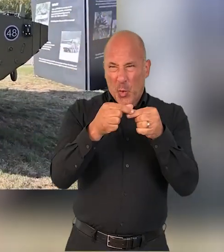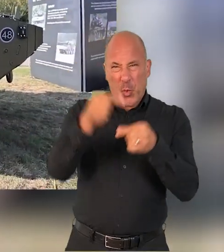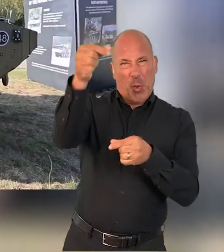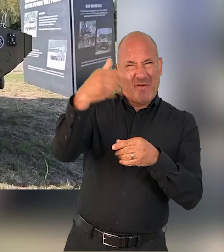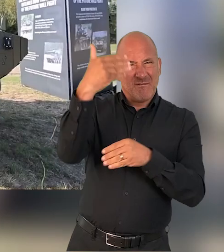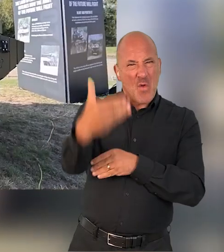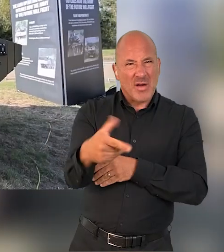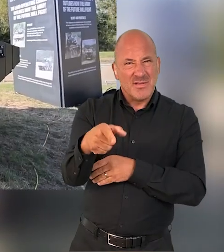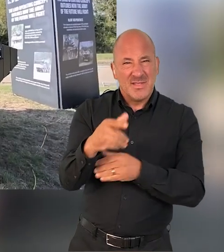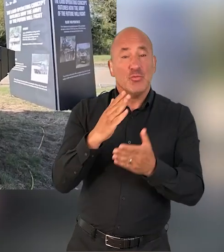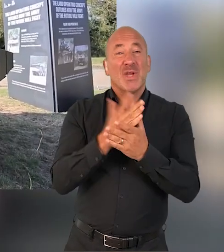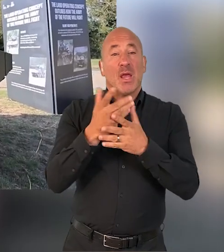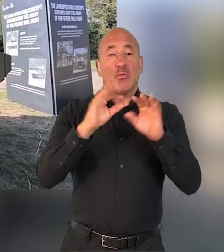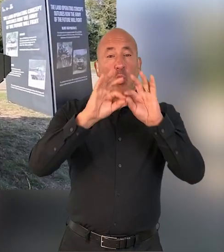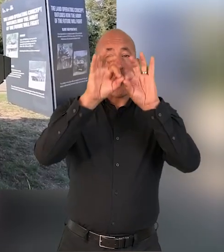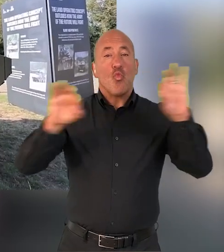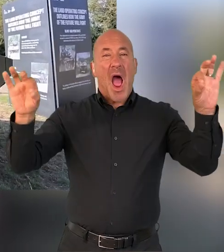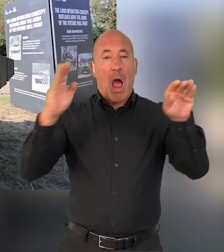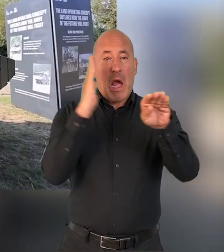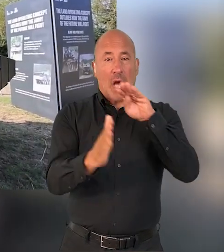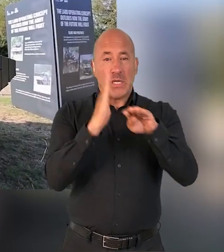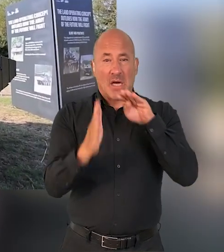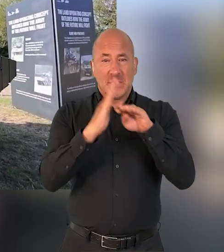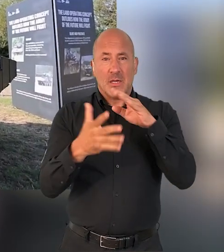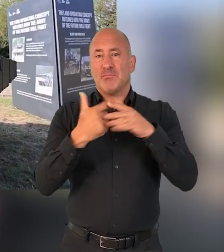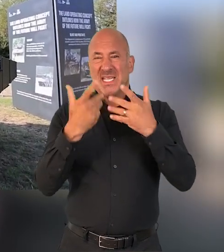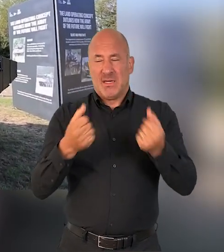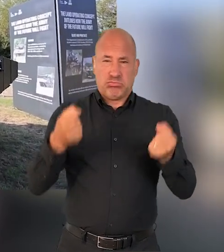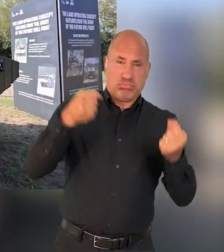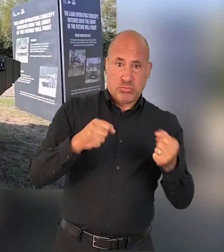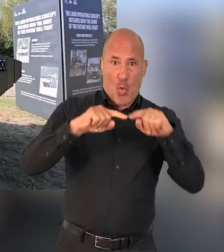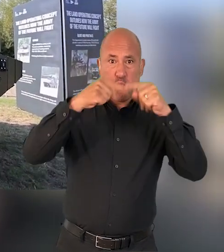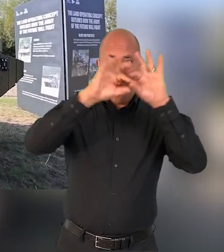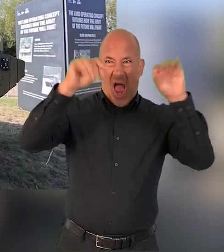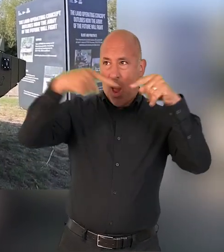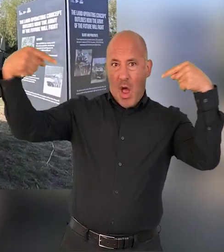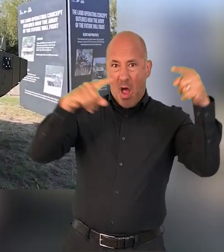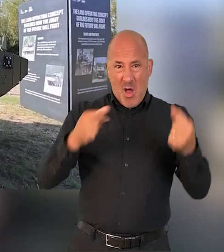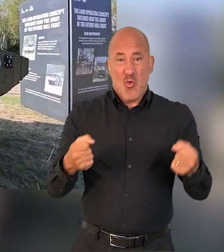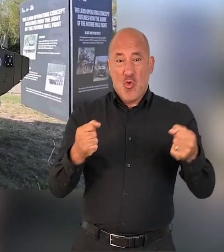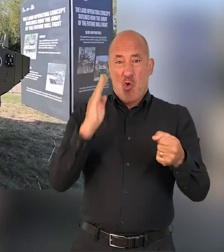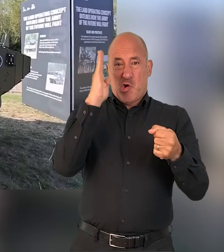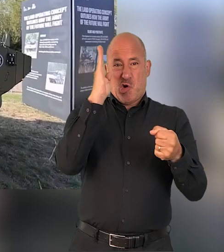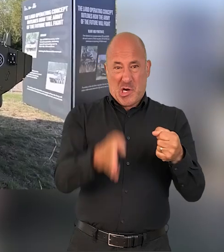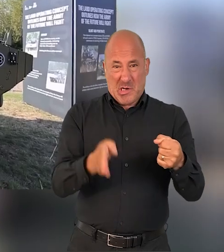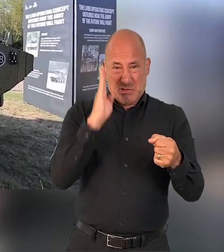unicorn. It's actually a wire cutting device so that if there are any wires or any threats, particularly in the urban environment,